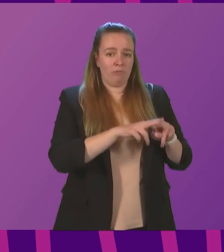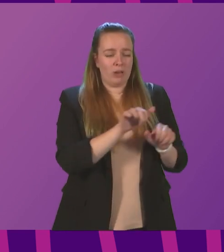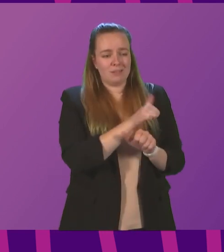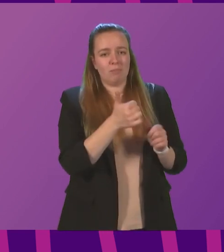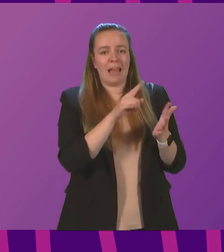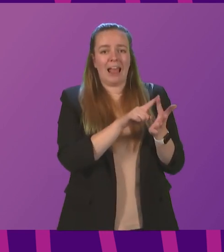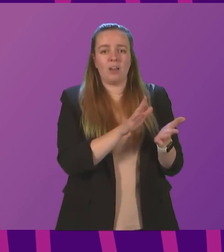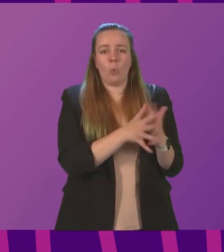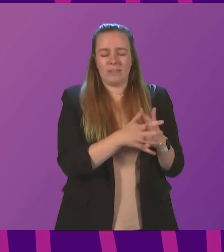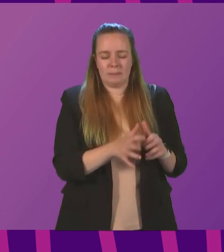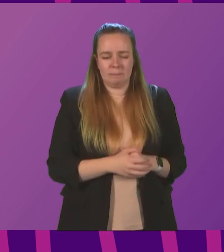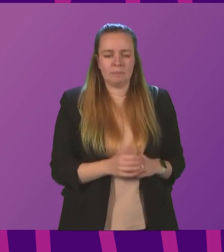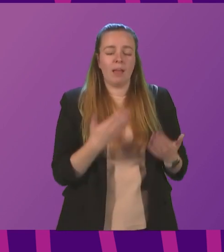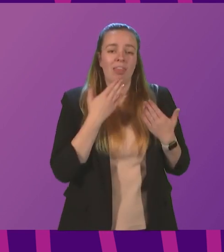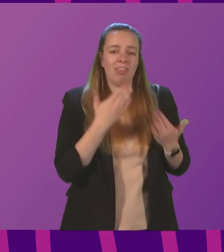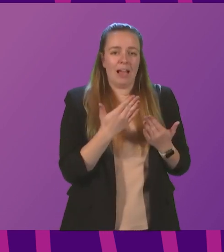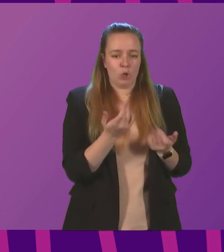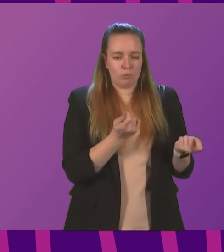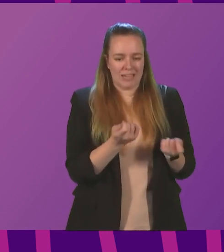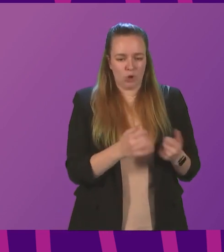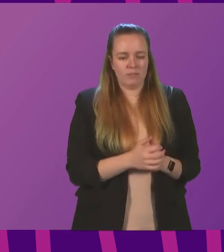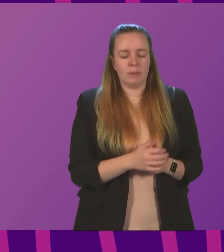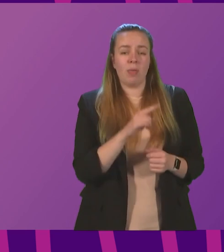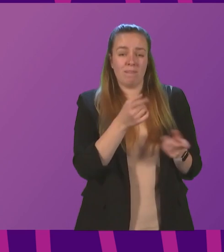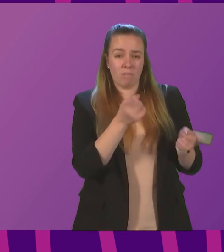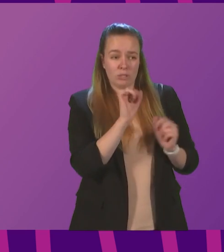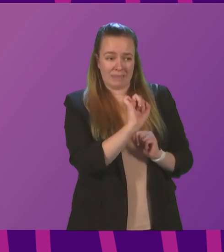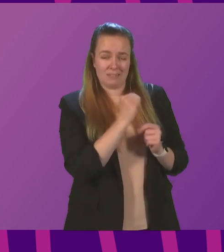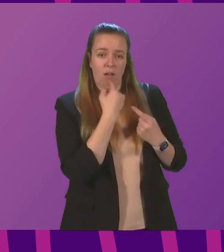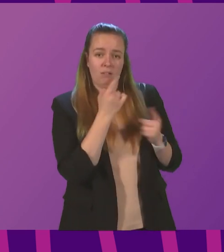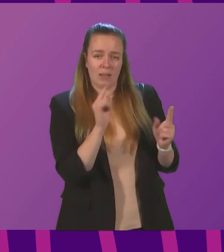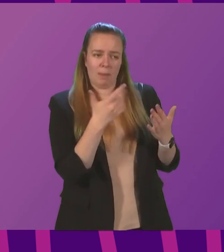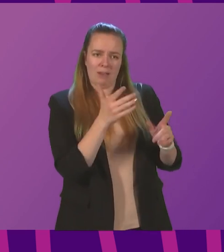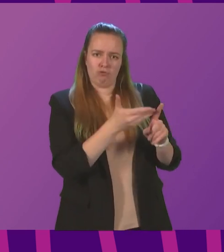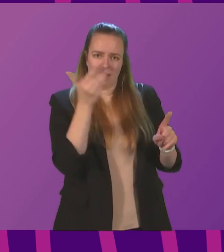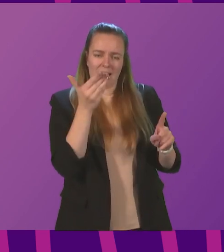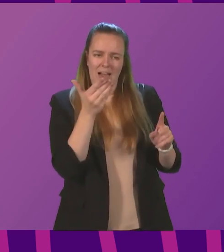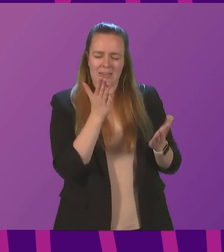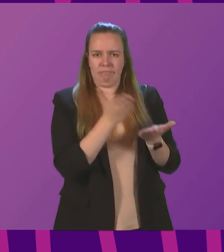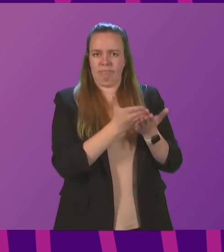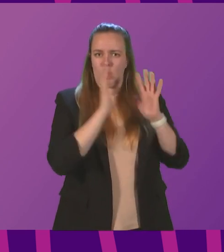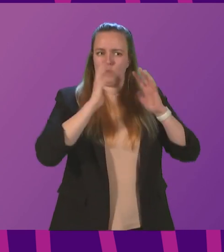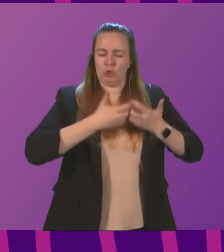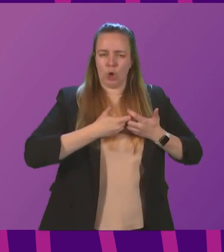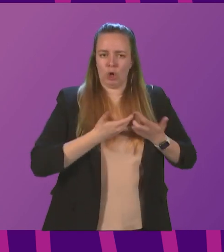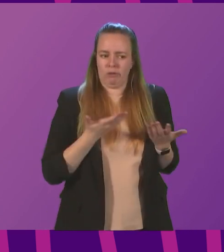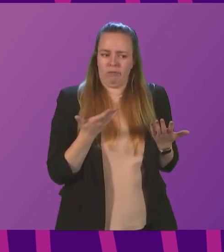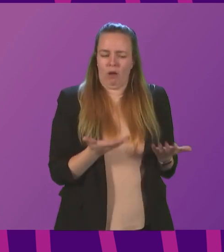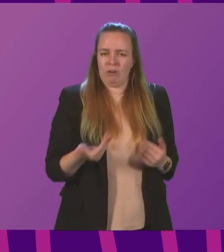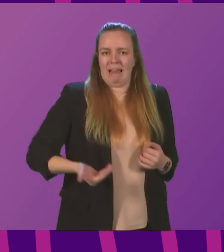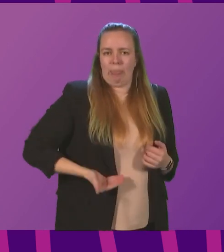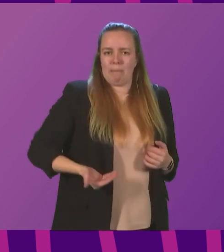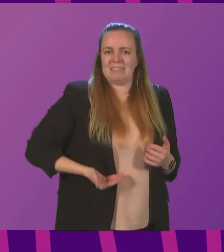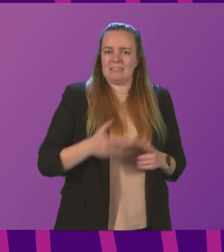Eleanor Whittam. The First Minister in her statement recognised the very substantial concern that already exists in the business